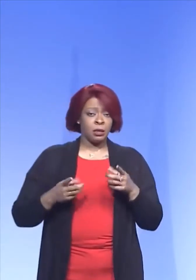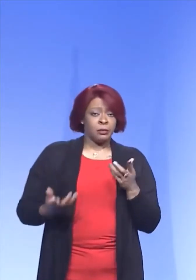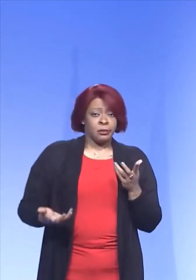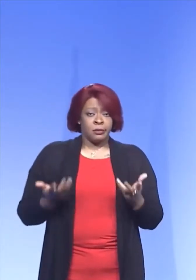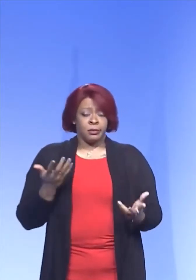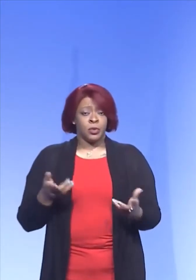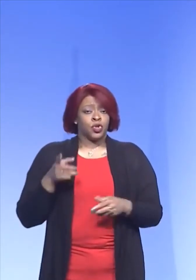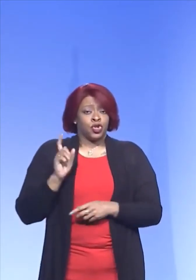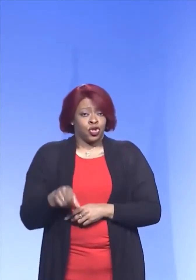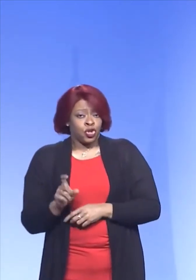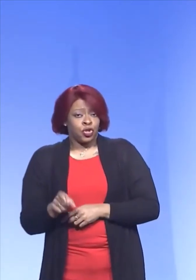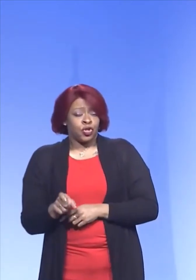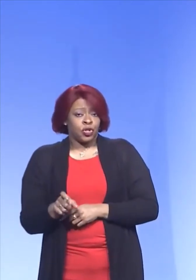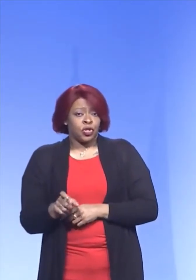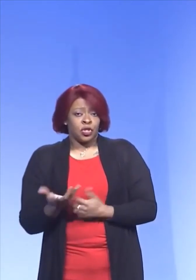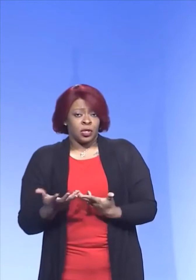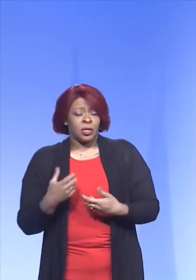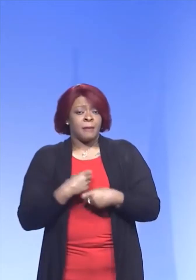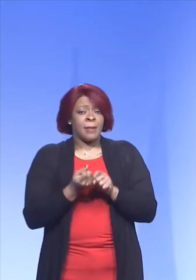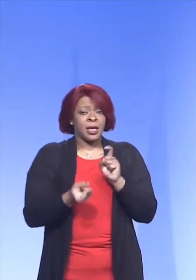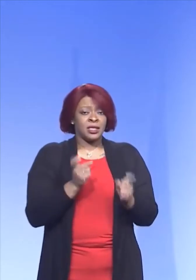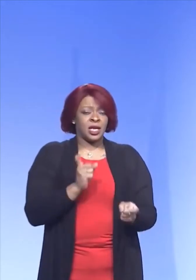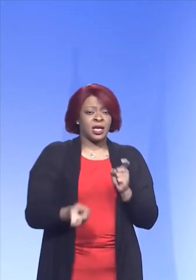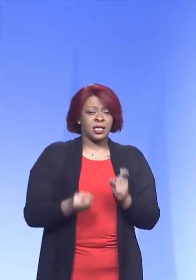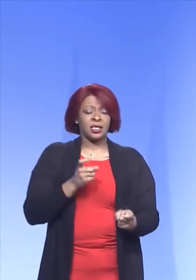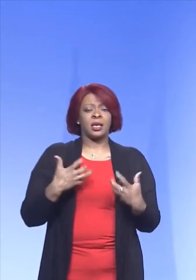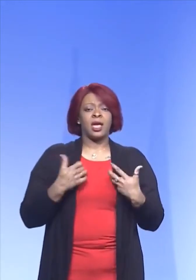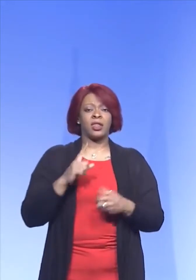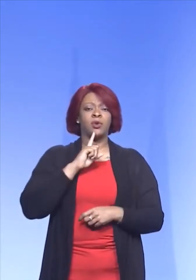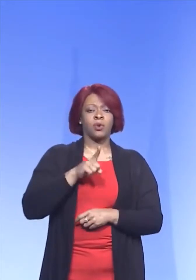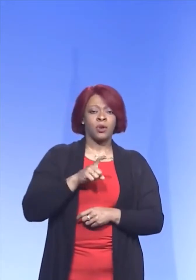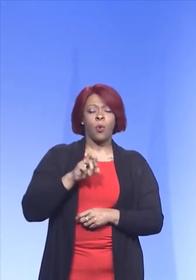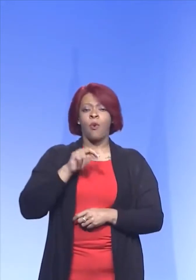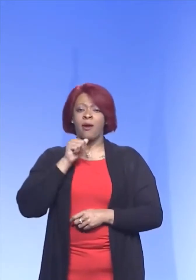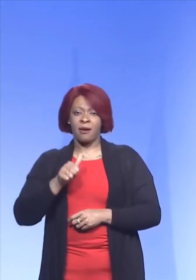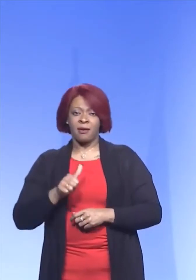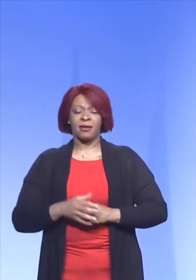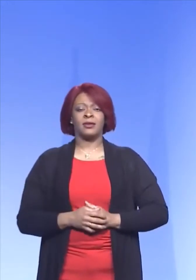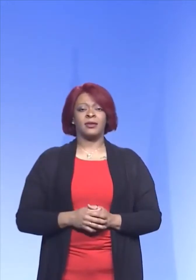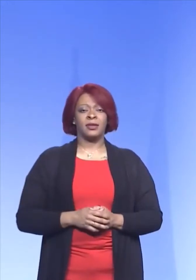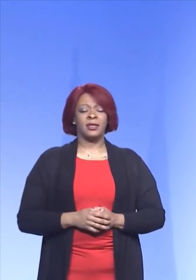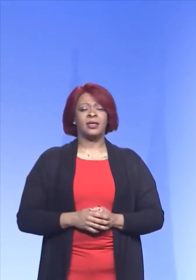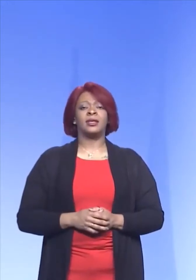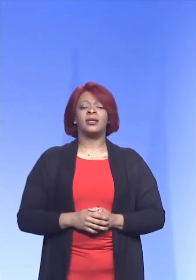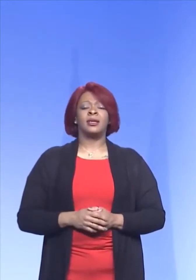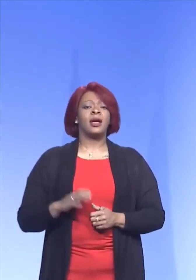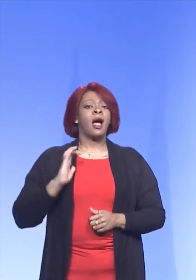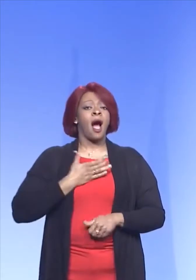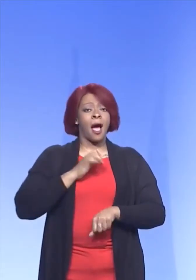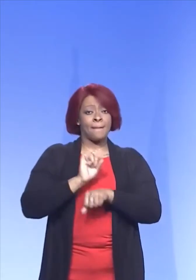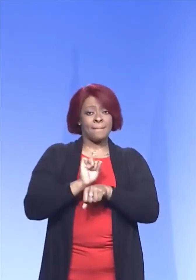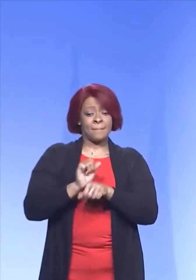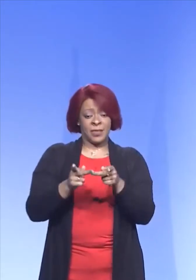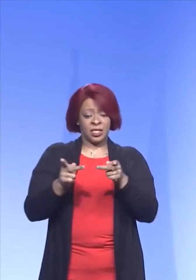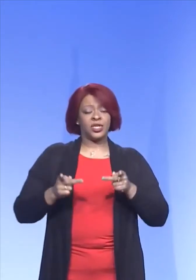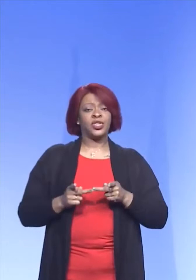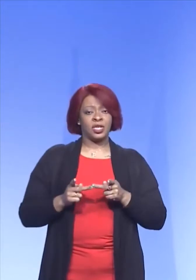should make changes in the health directive. It is our position and our